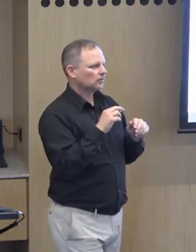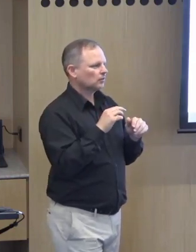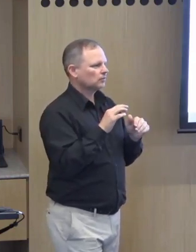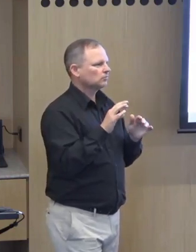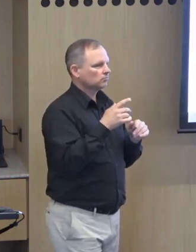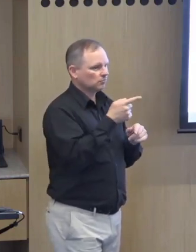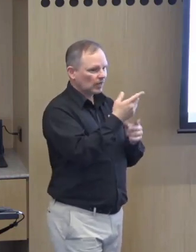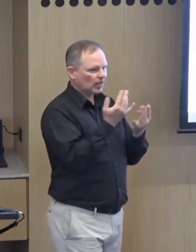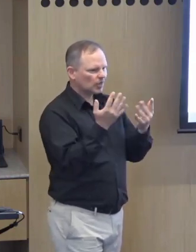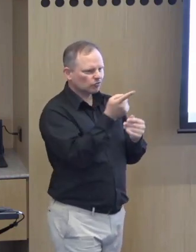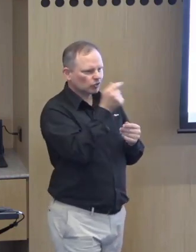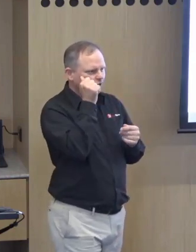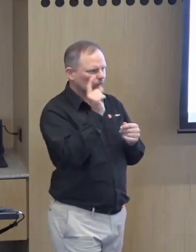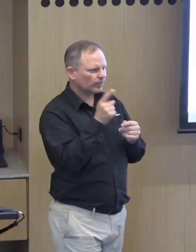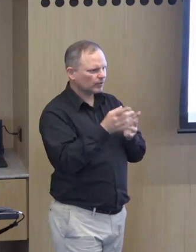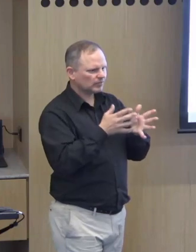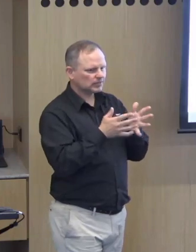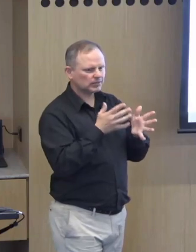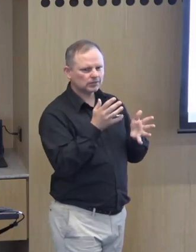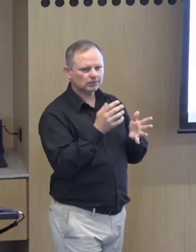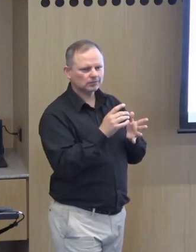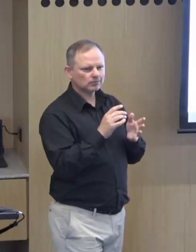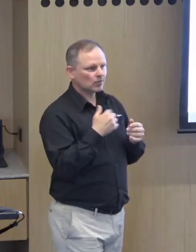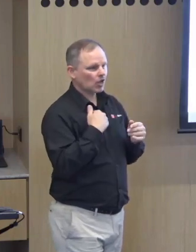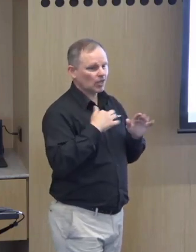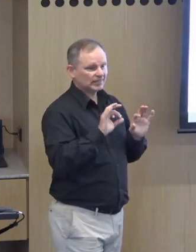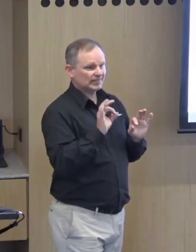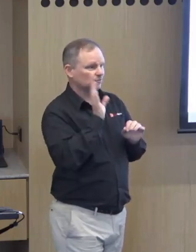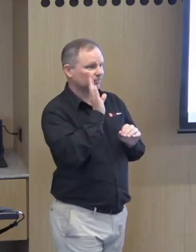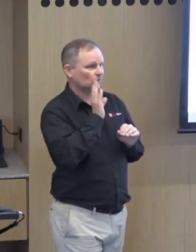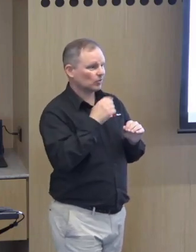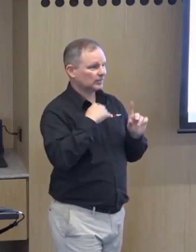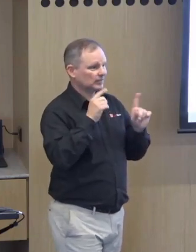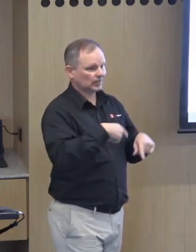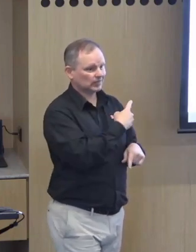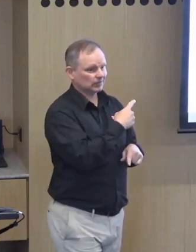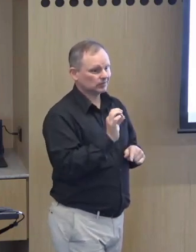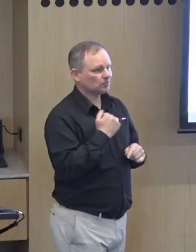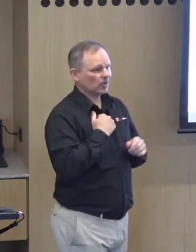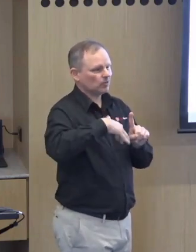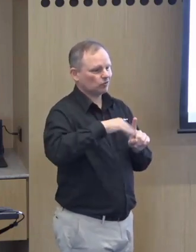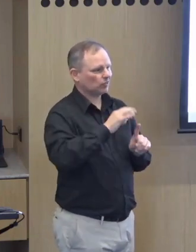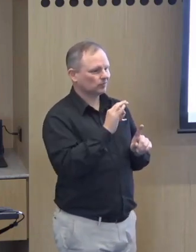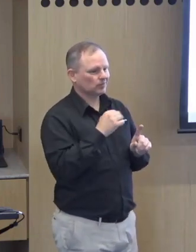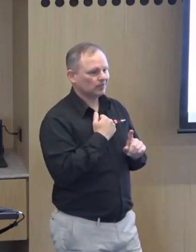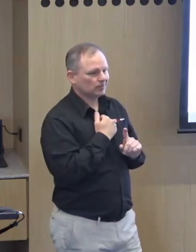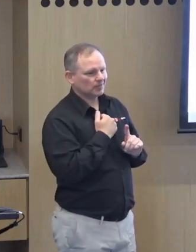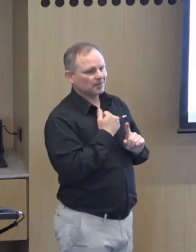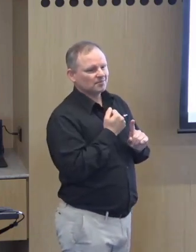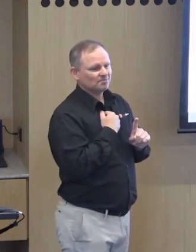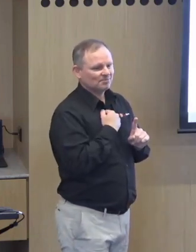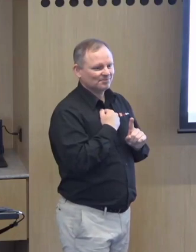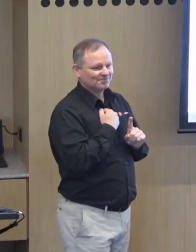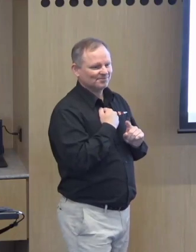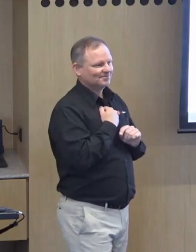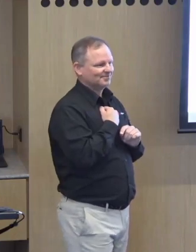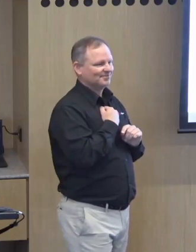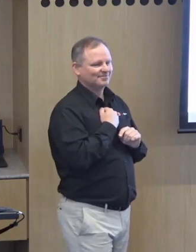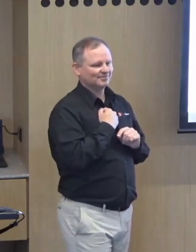is a sort of part of a second consultation. I'm not sure if you know what that means. I I didn't actually know what that mean before I started but a conductor secondary consultation